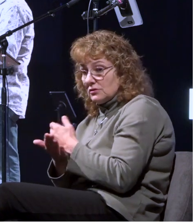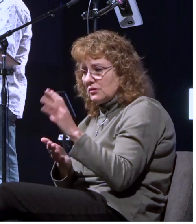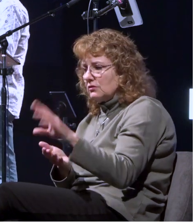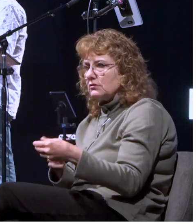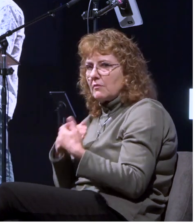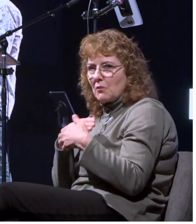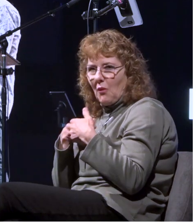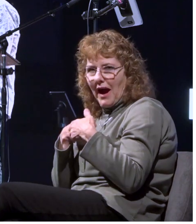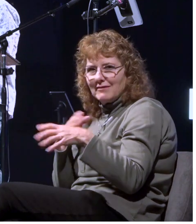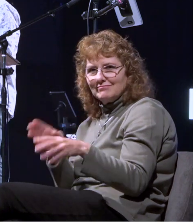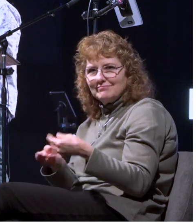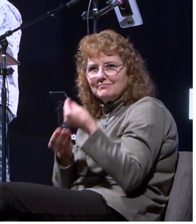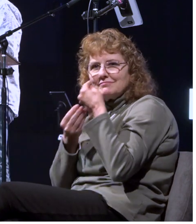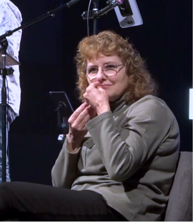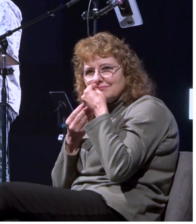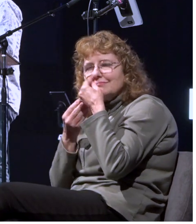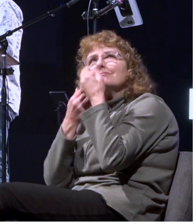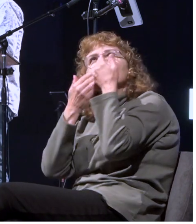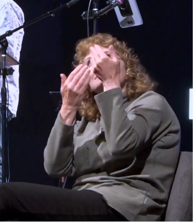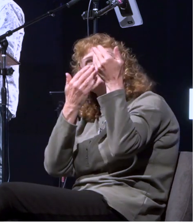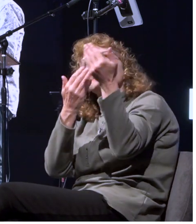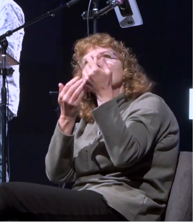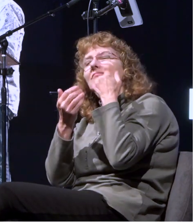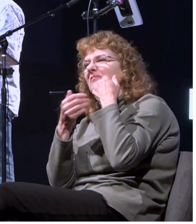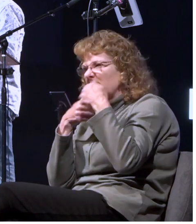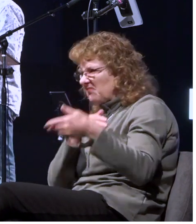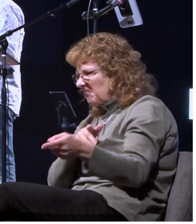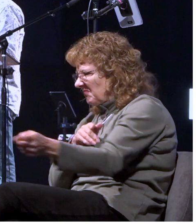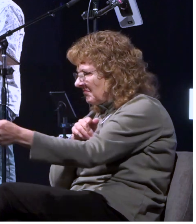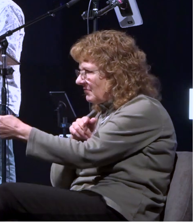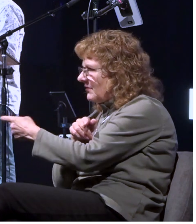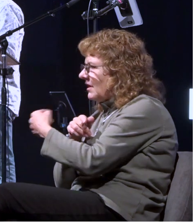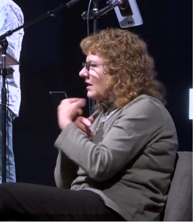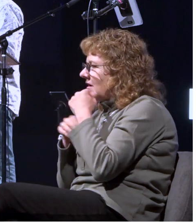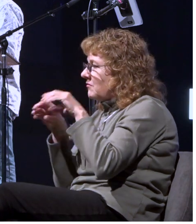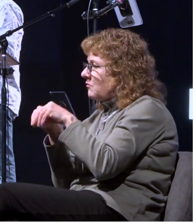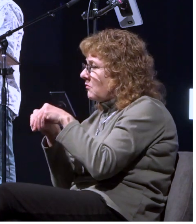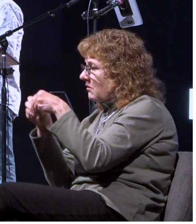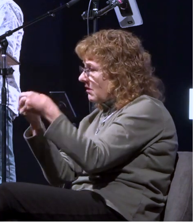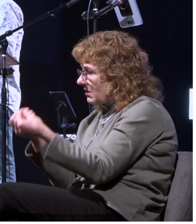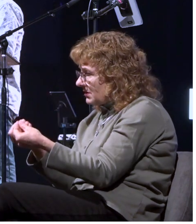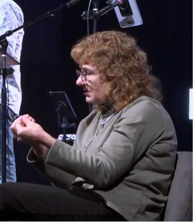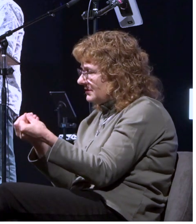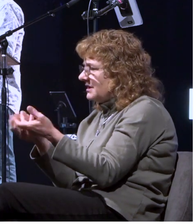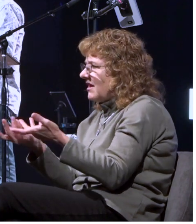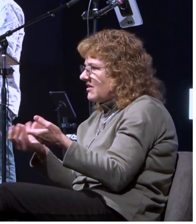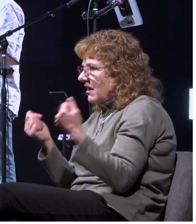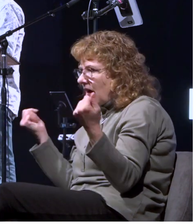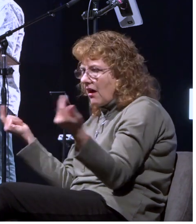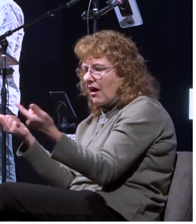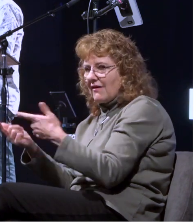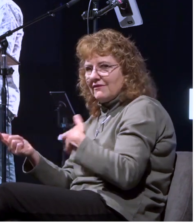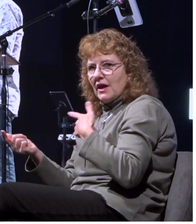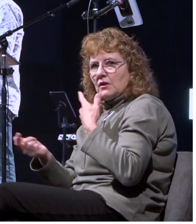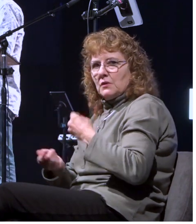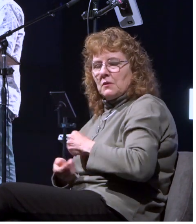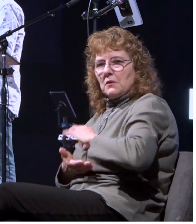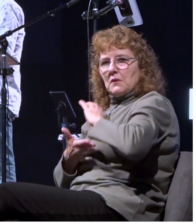to god in the presence of them all and when he'd broken it he began to eat and then they were all encouraged and they also took food